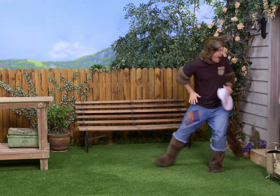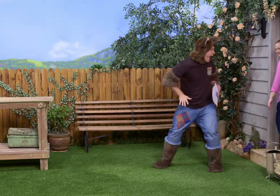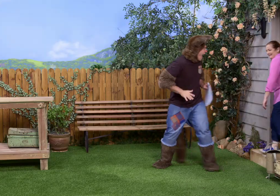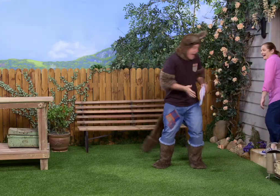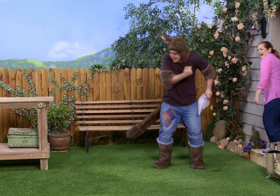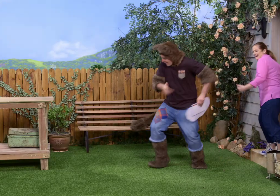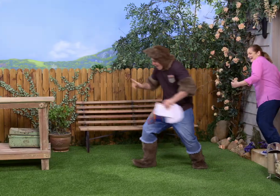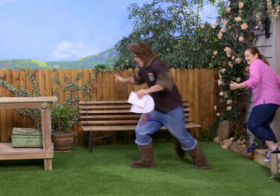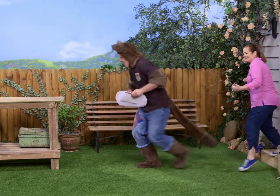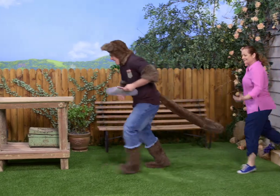Come on, Sally.